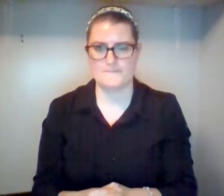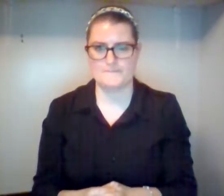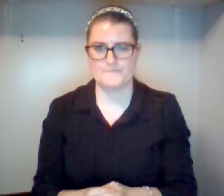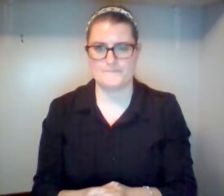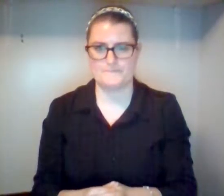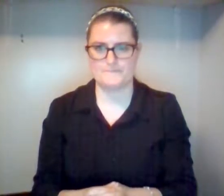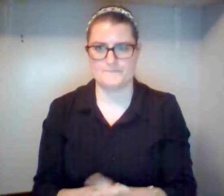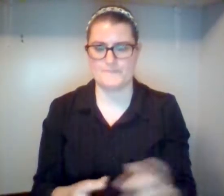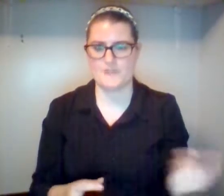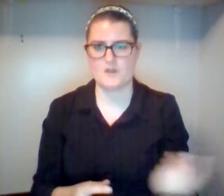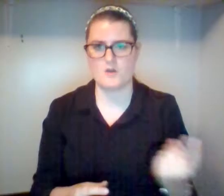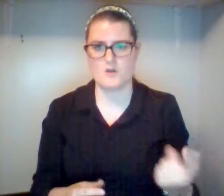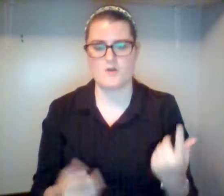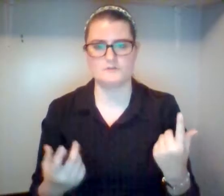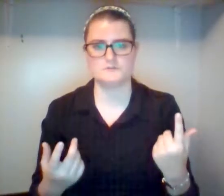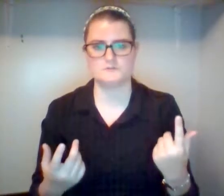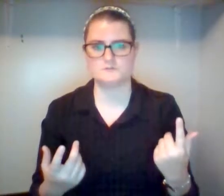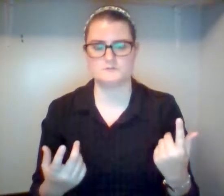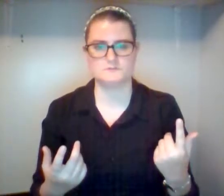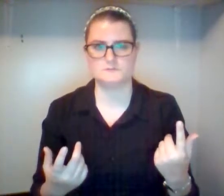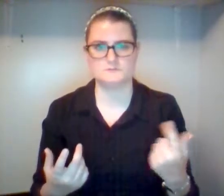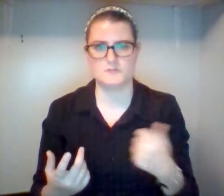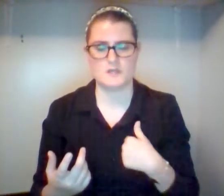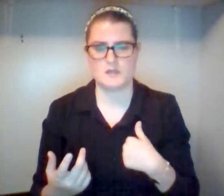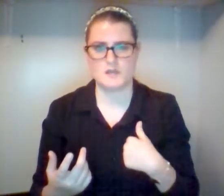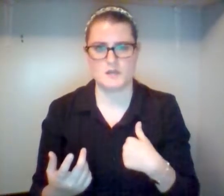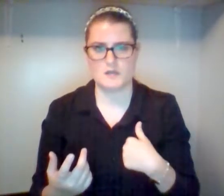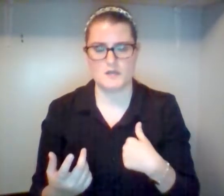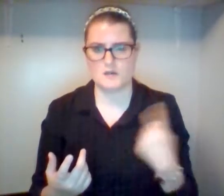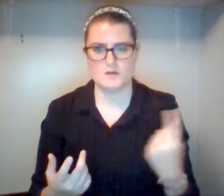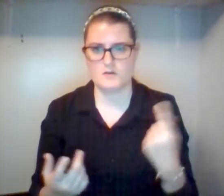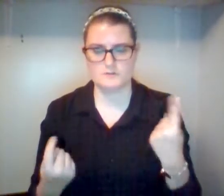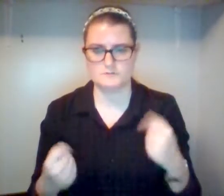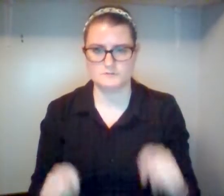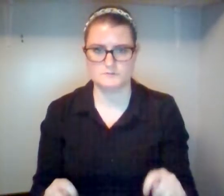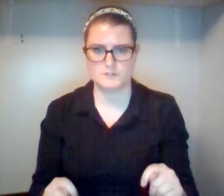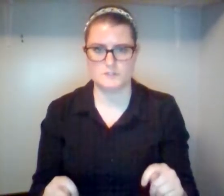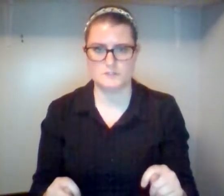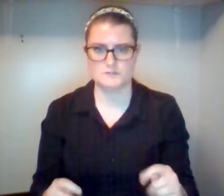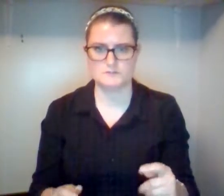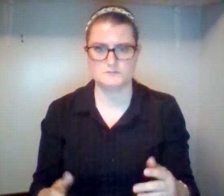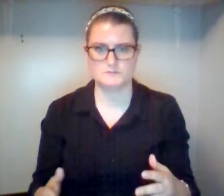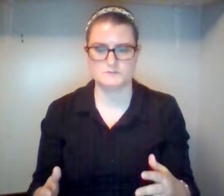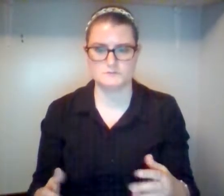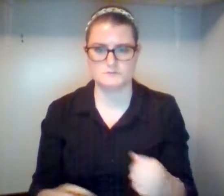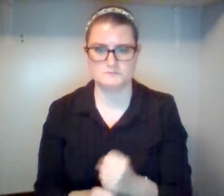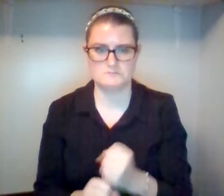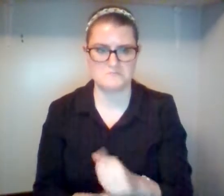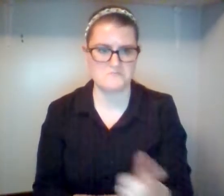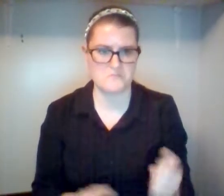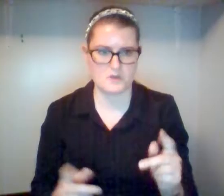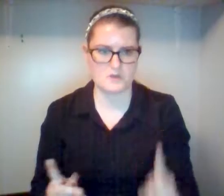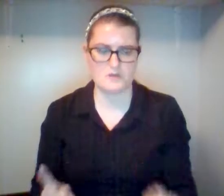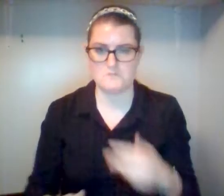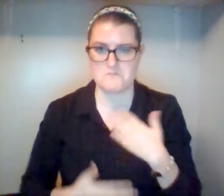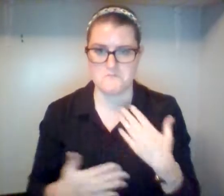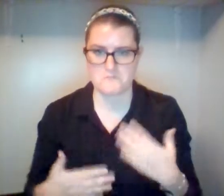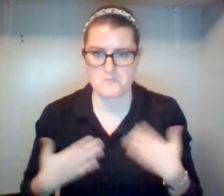everyone in everything I do, not seeking my own advantage, but that of many, that they may be saved. 1 Timothy 3